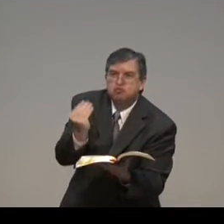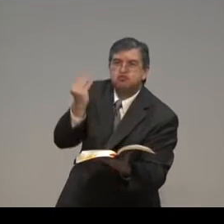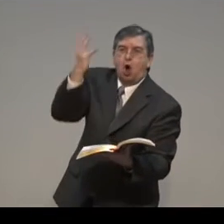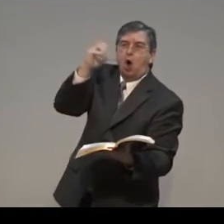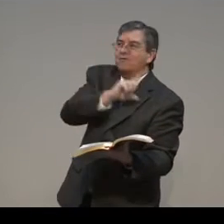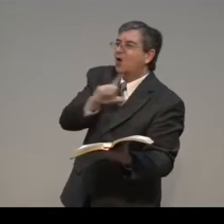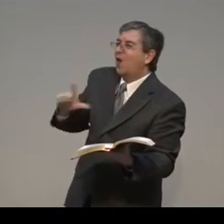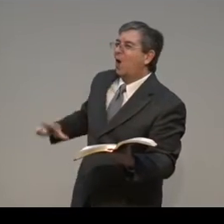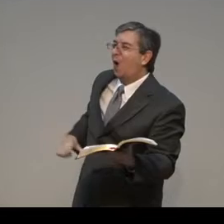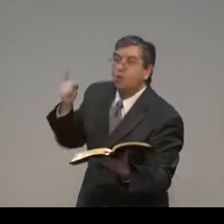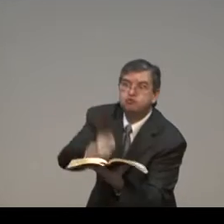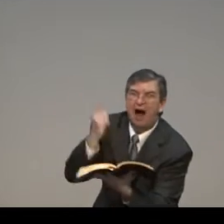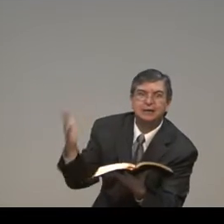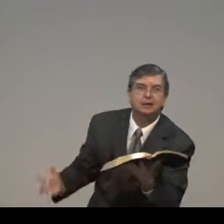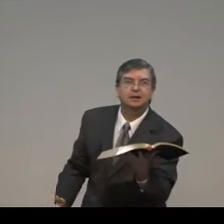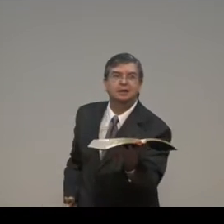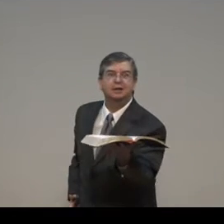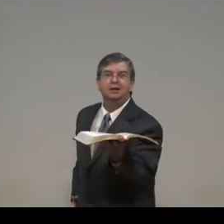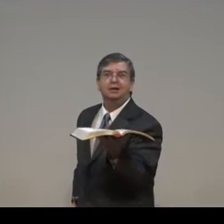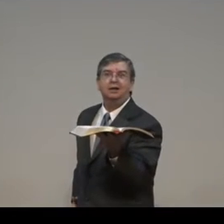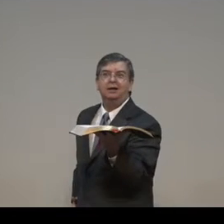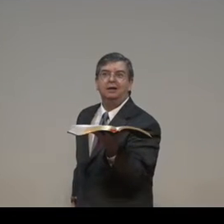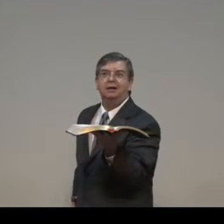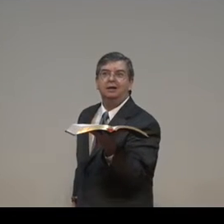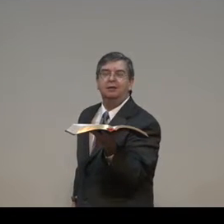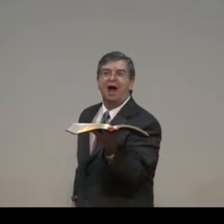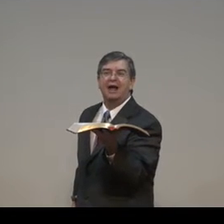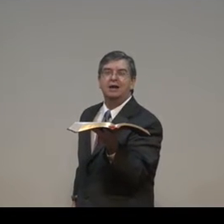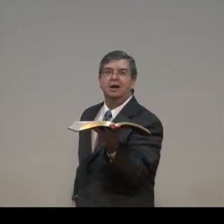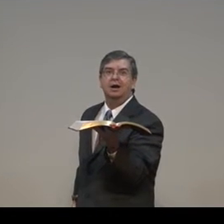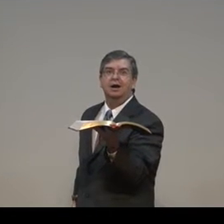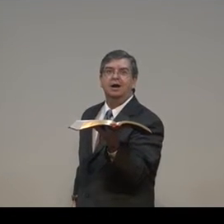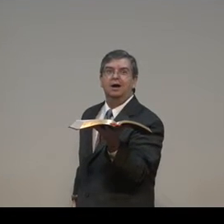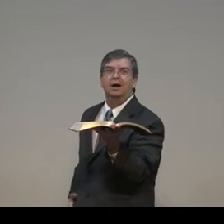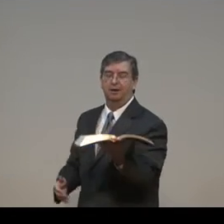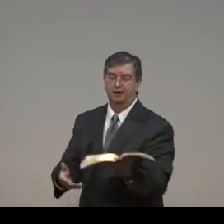Jesus loved Jesus, right? That's how you grow. If fact poor.